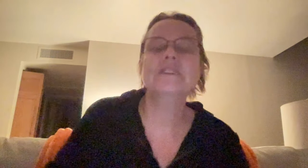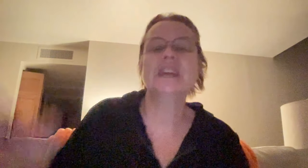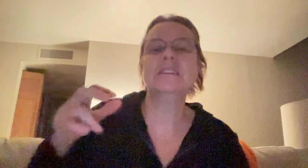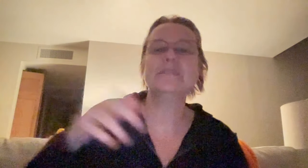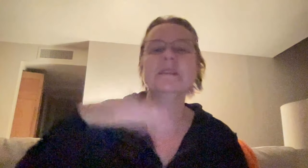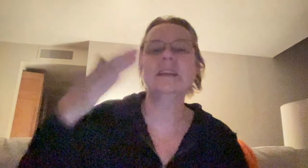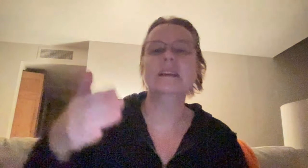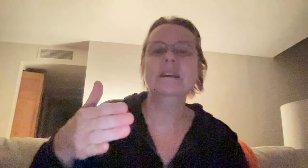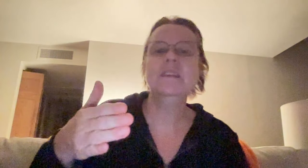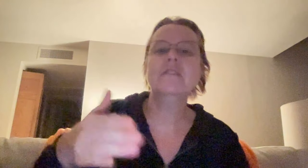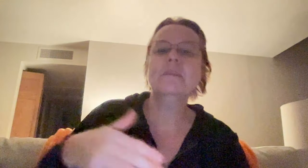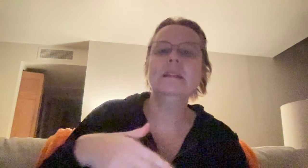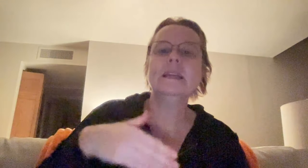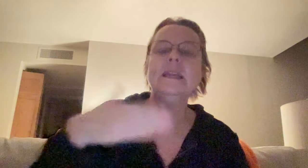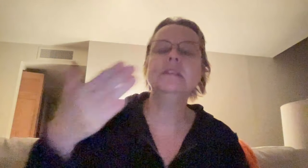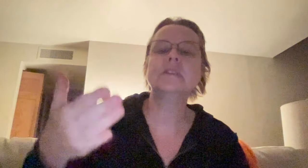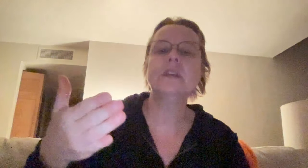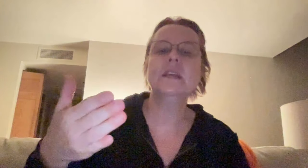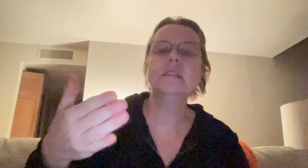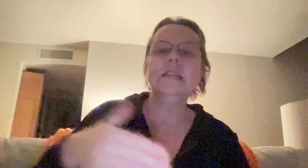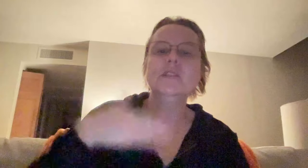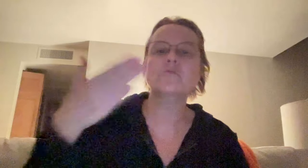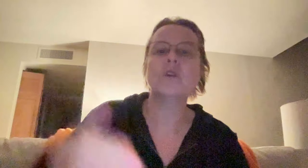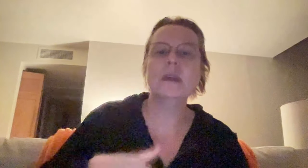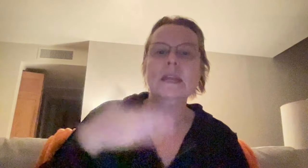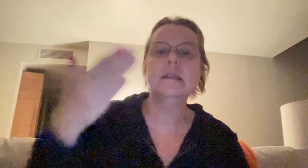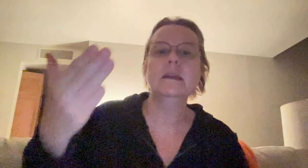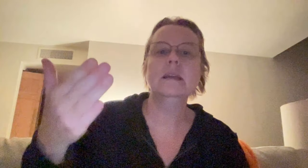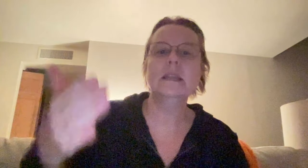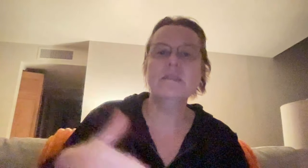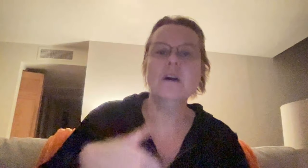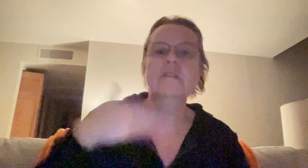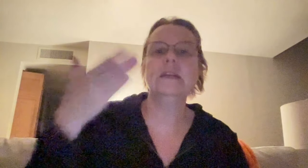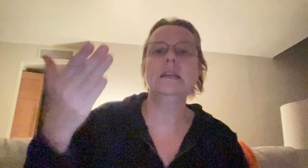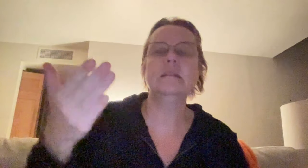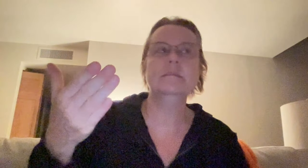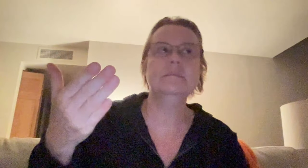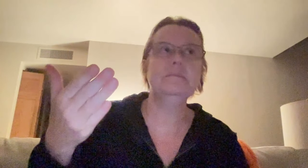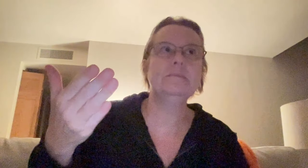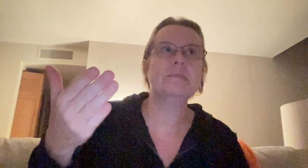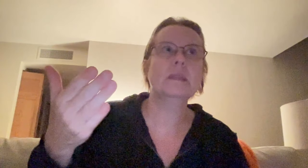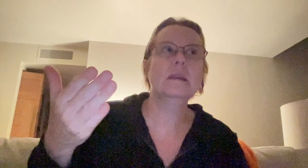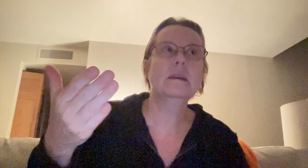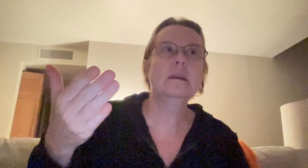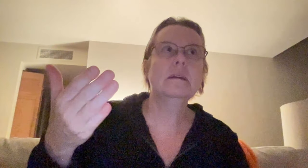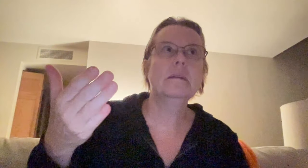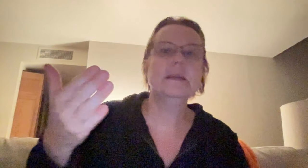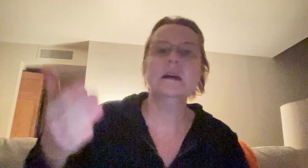not challenged, but like, you know what I mean? Like he's, his, he's growing and evolving because